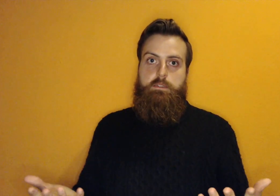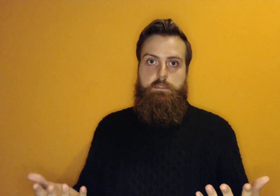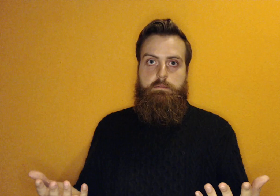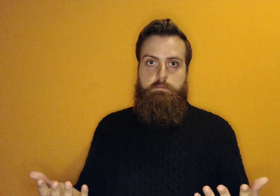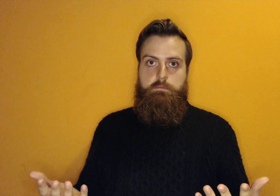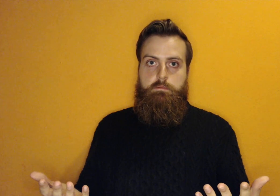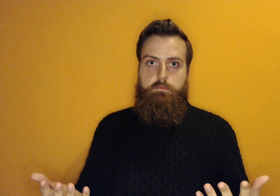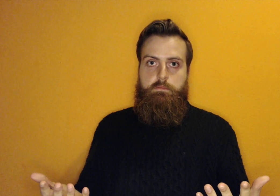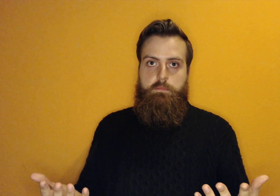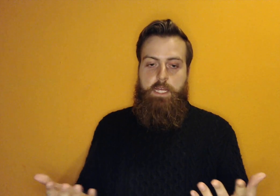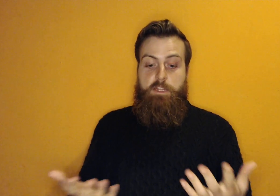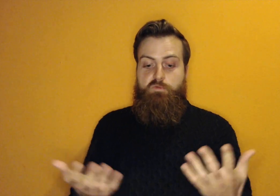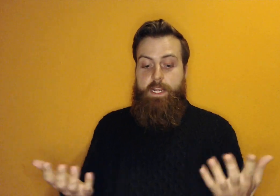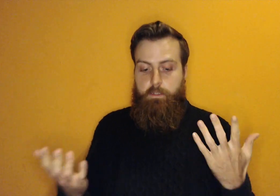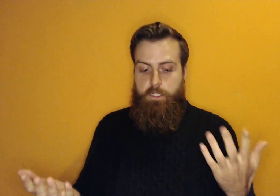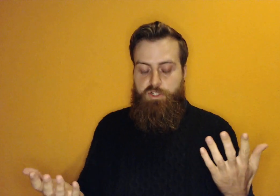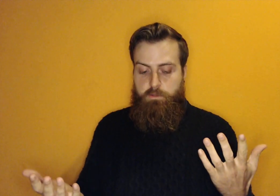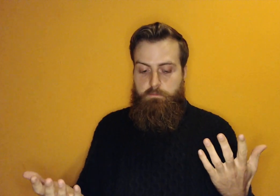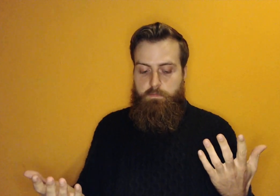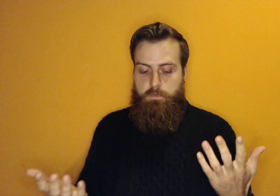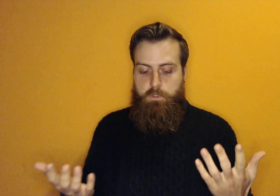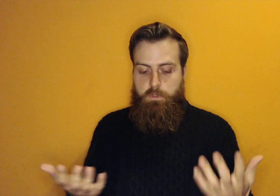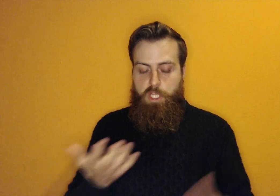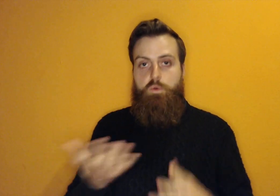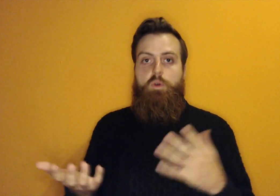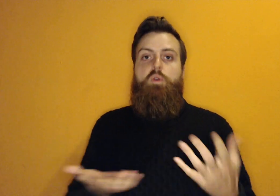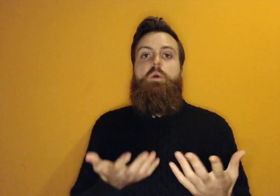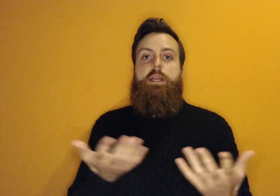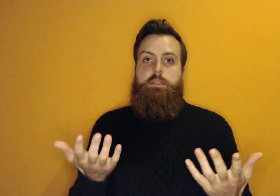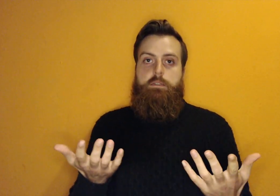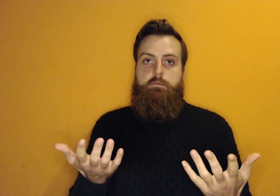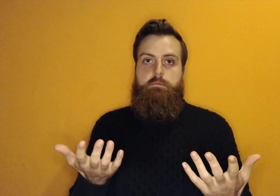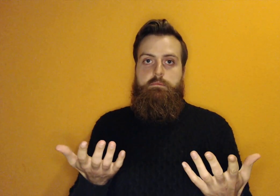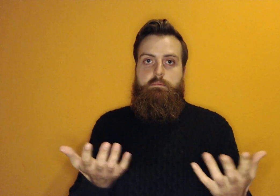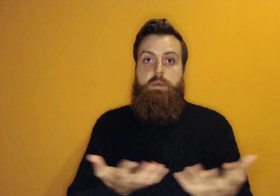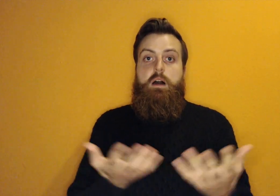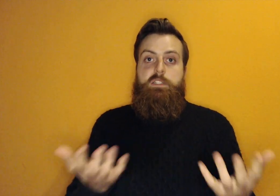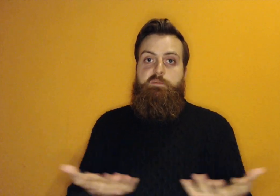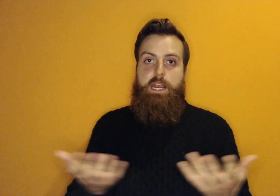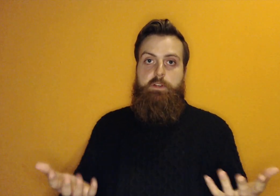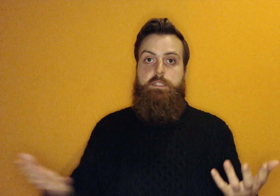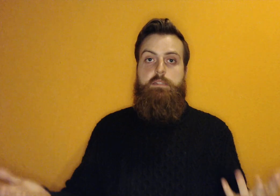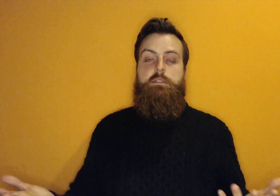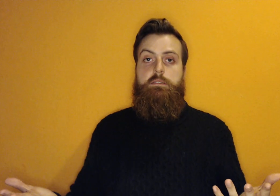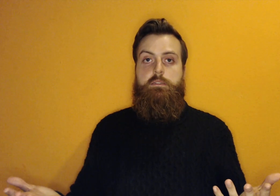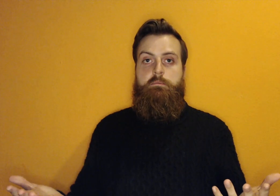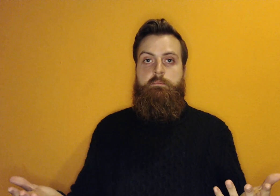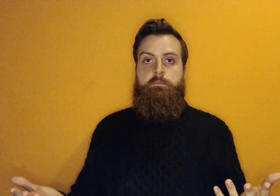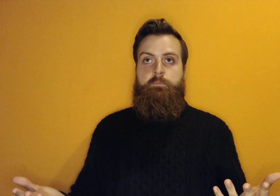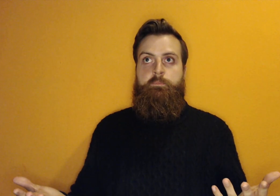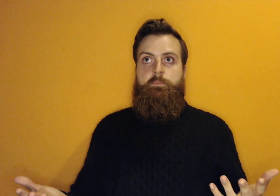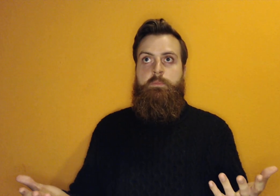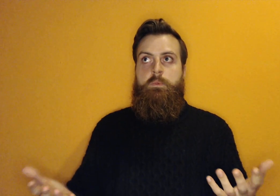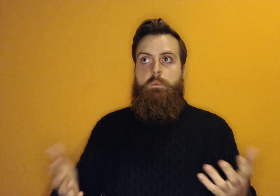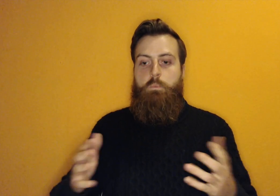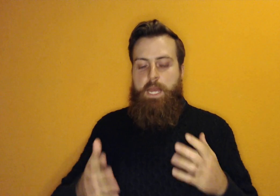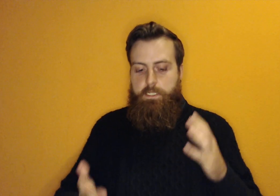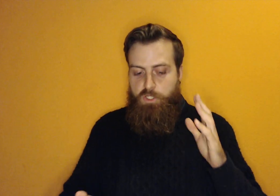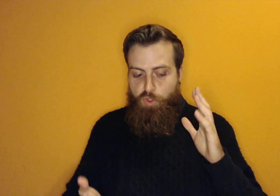and the recognition that you were always part of bare existence and that your